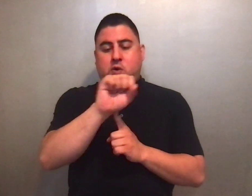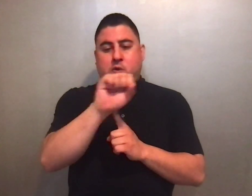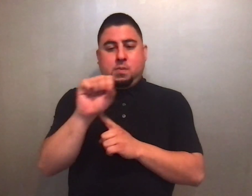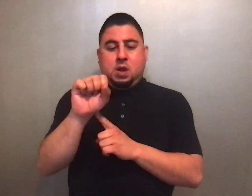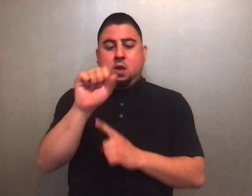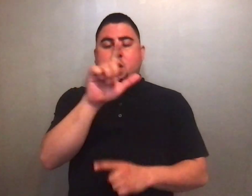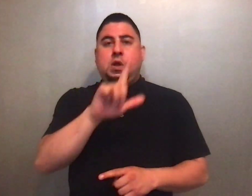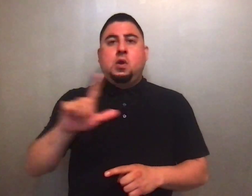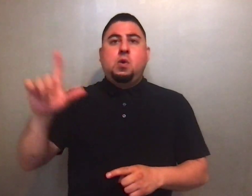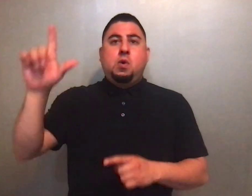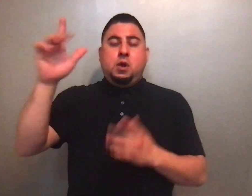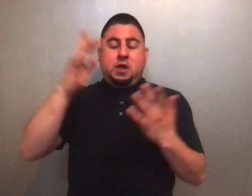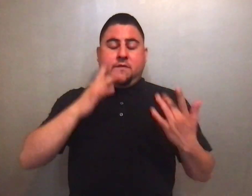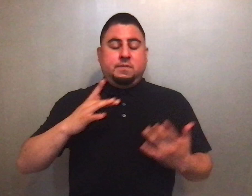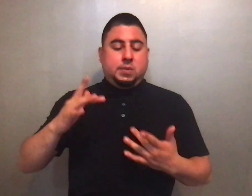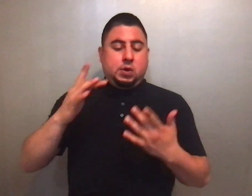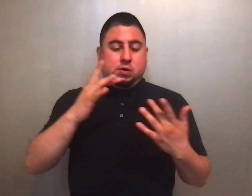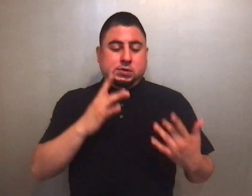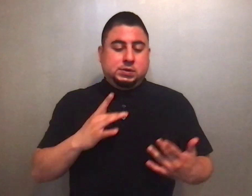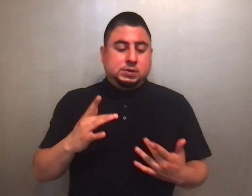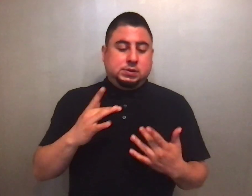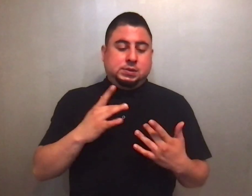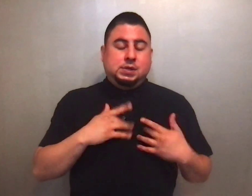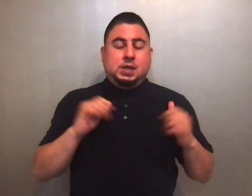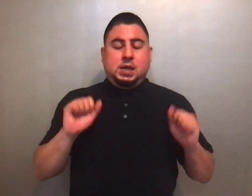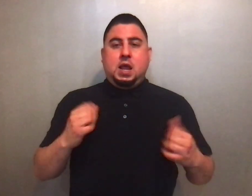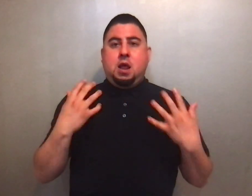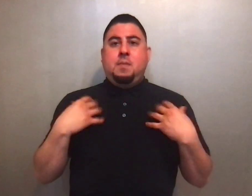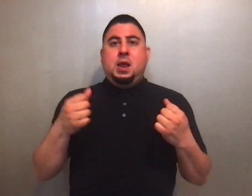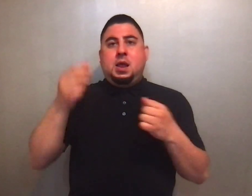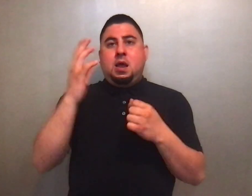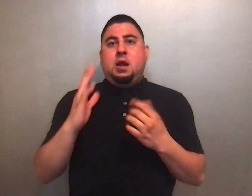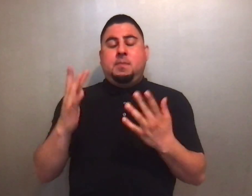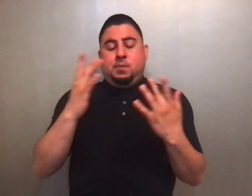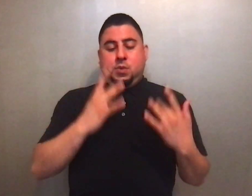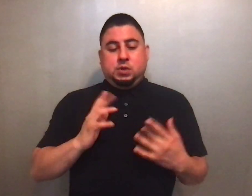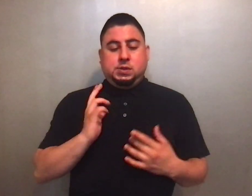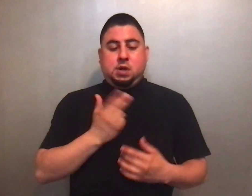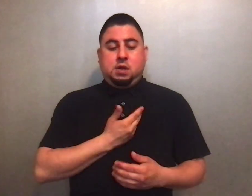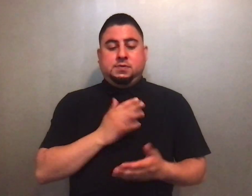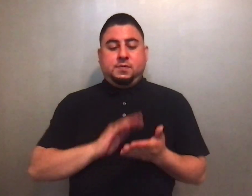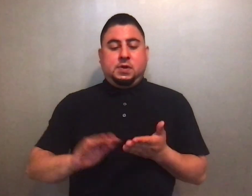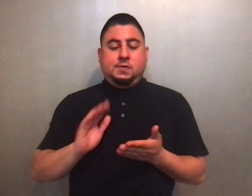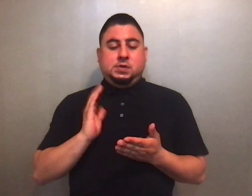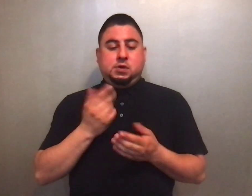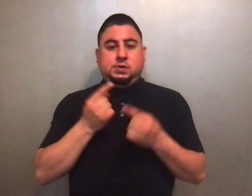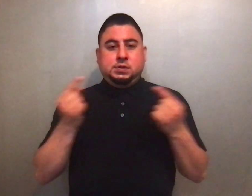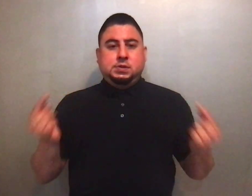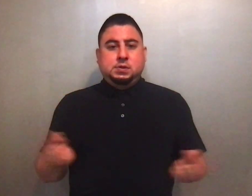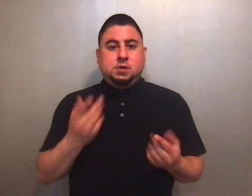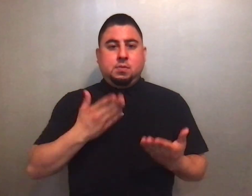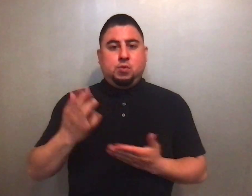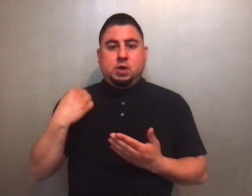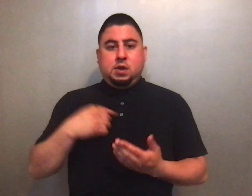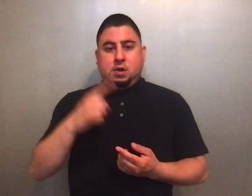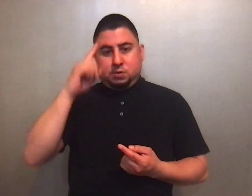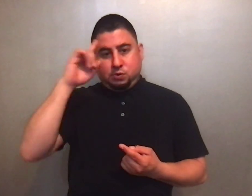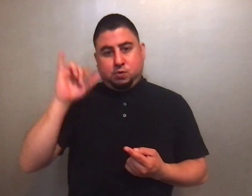mercy, Lord have mercy. May Almighty God have mercy on us, forgive us our sins, and bring us to